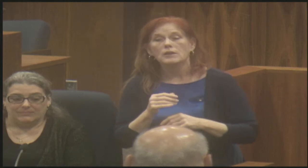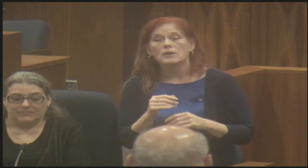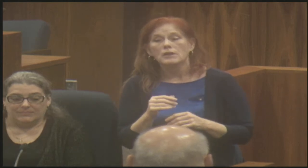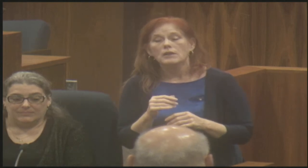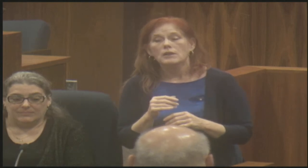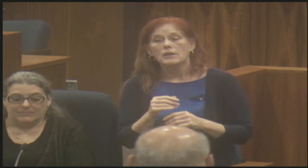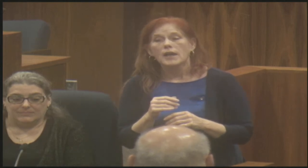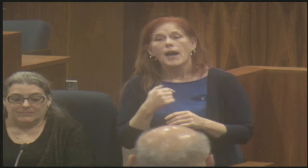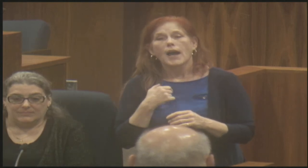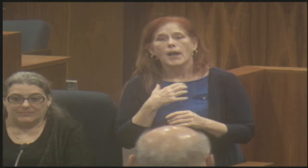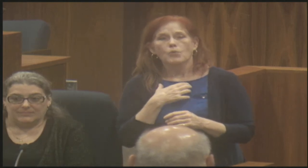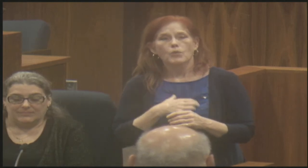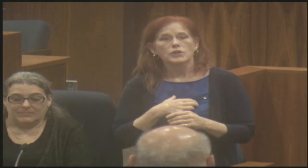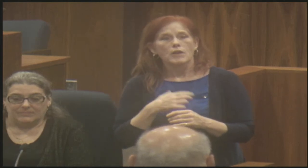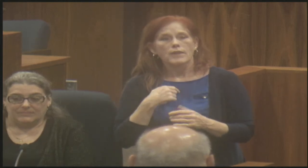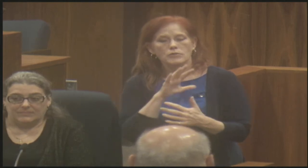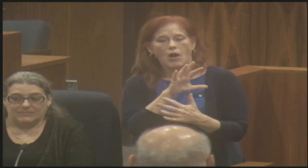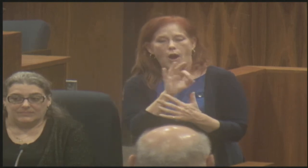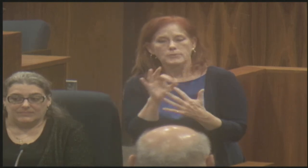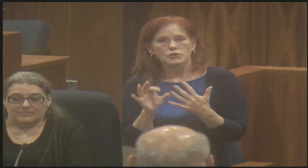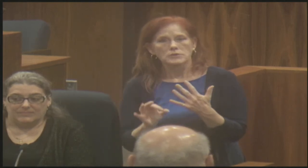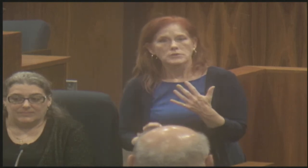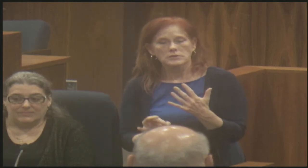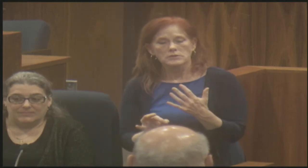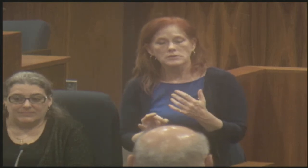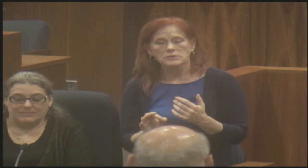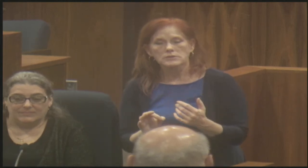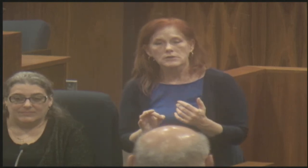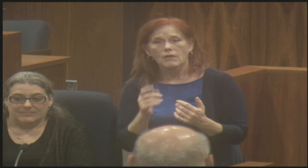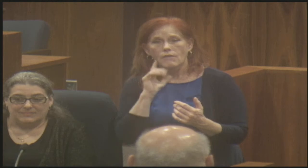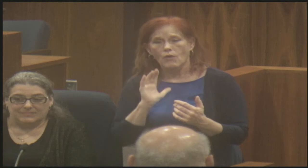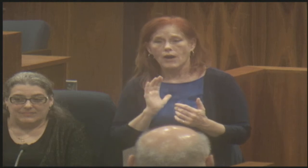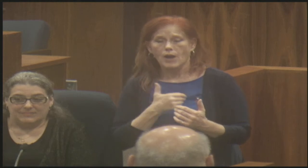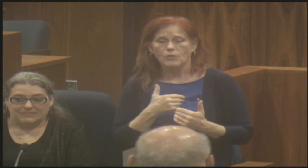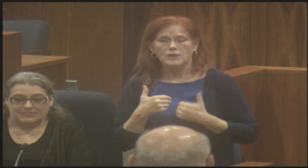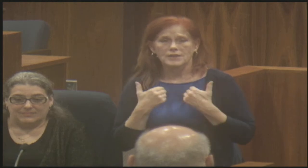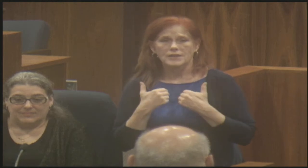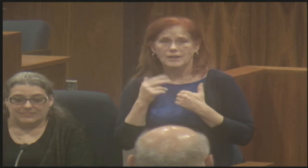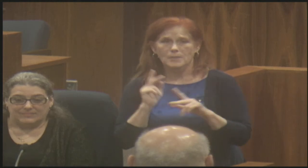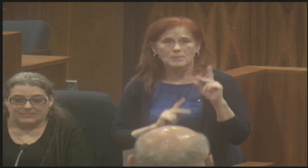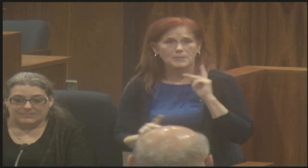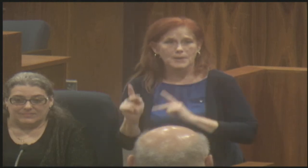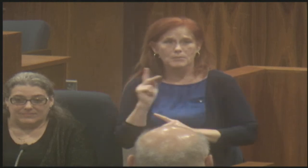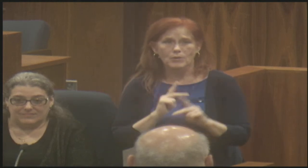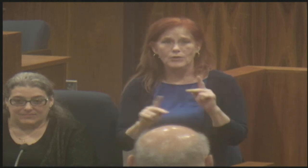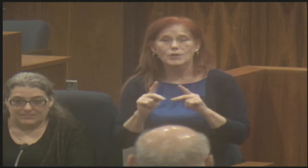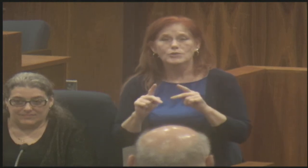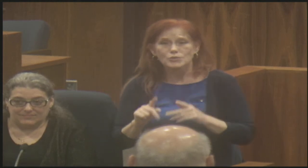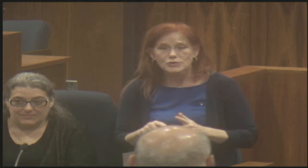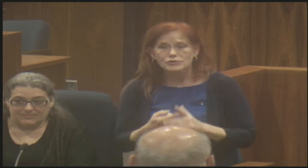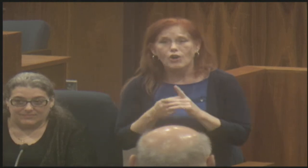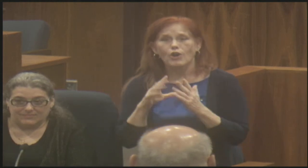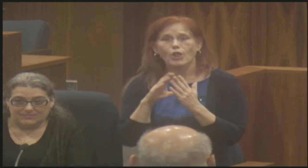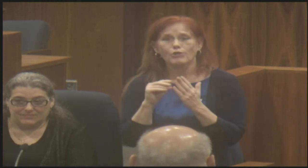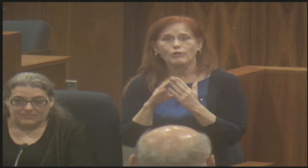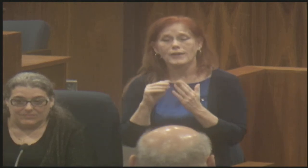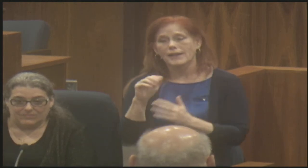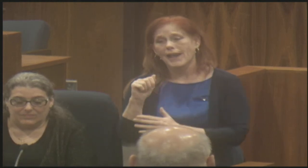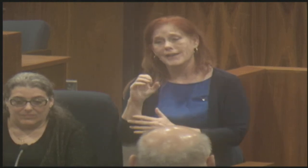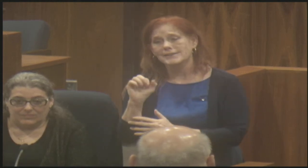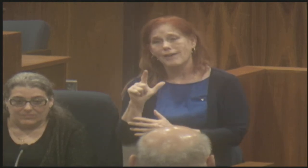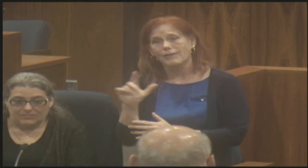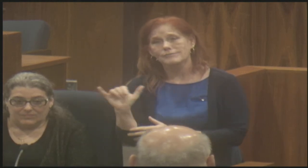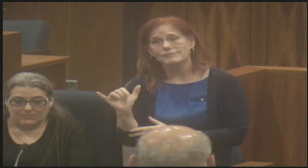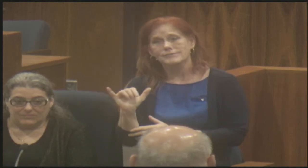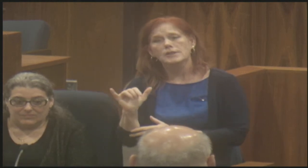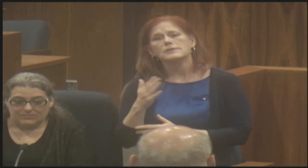an, an option, um, for our young people to start out learning this language. So